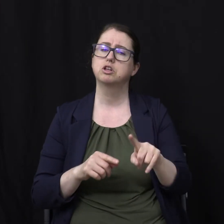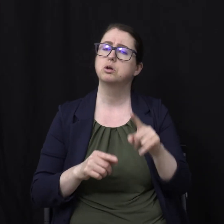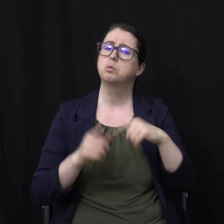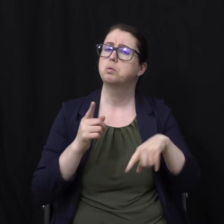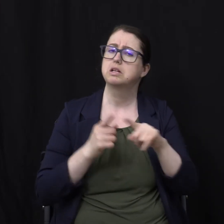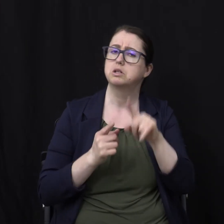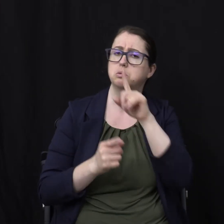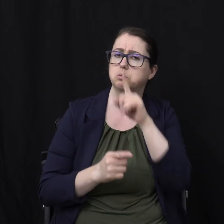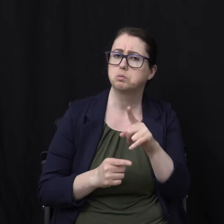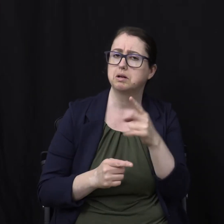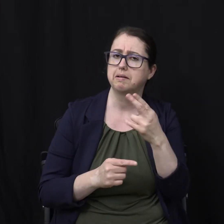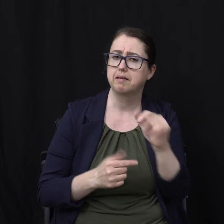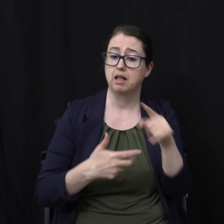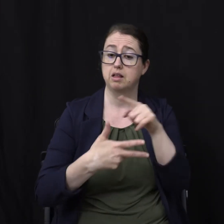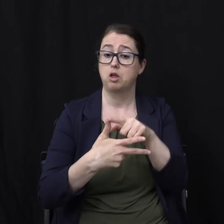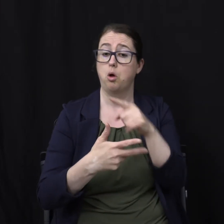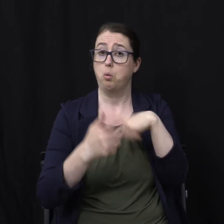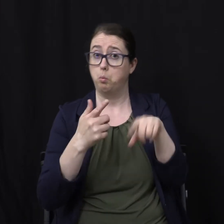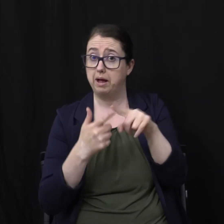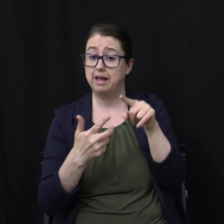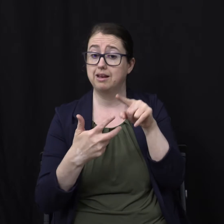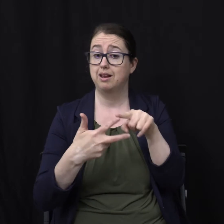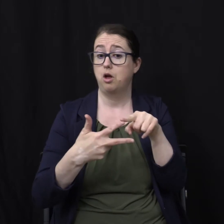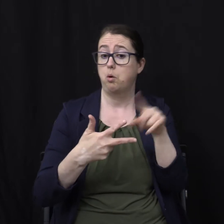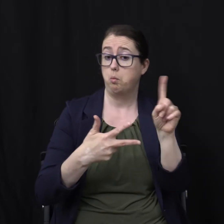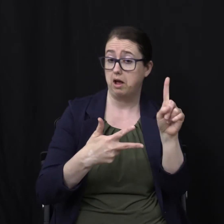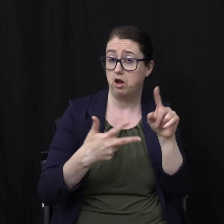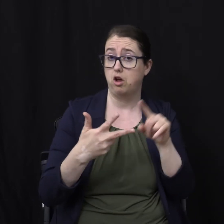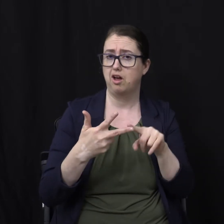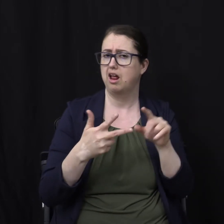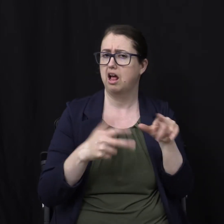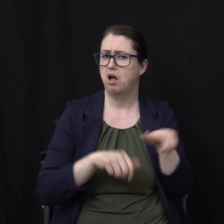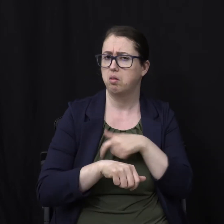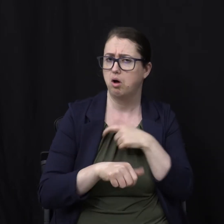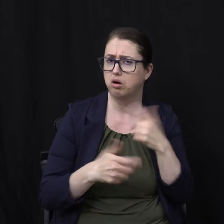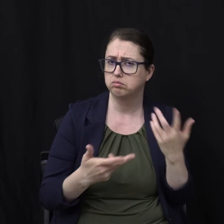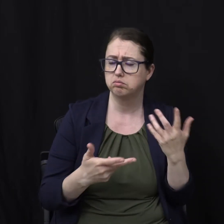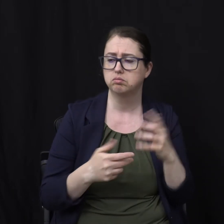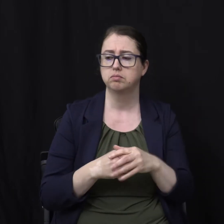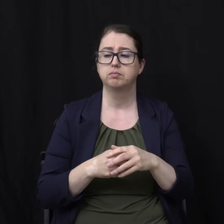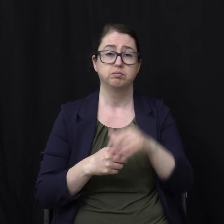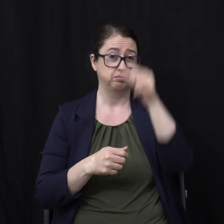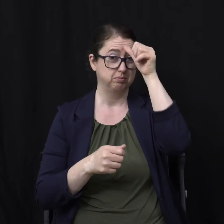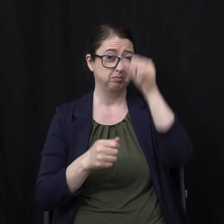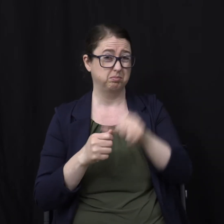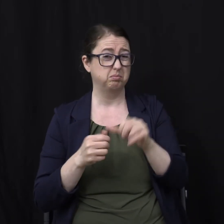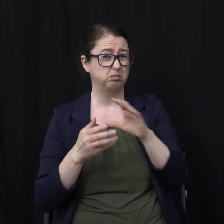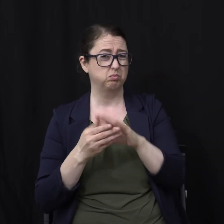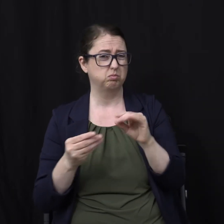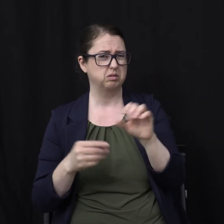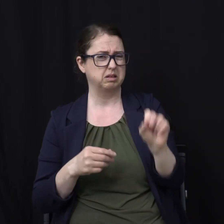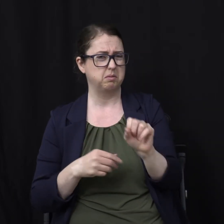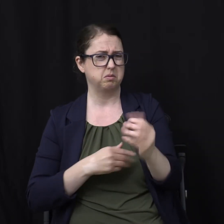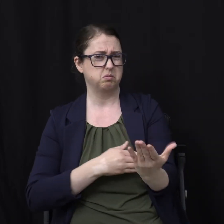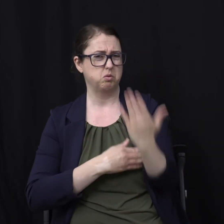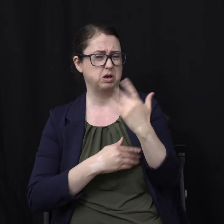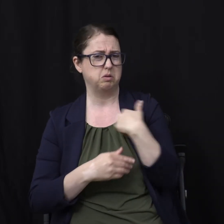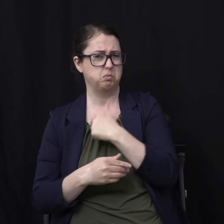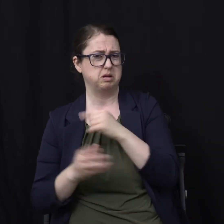hell We're going to do when Where and for how long Do you remember the parable Of the weeds and the wheat When we studied that Sabbath morning In session 2